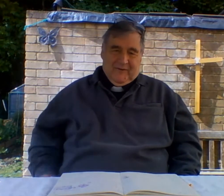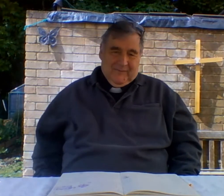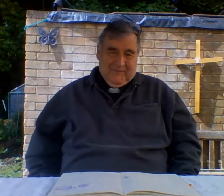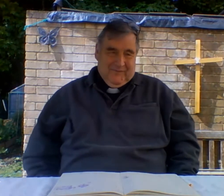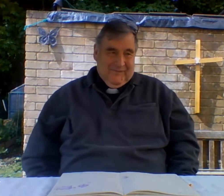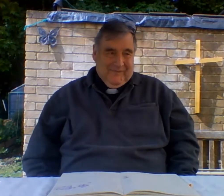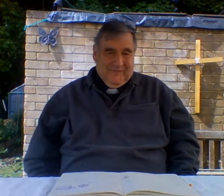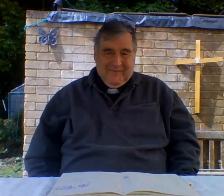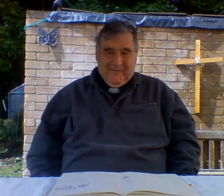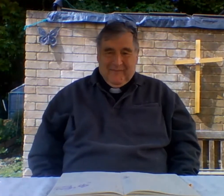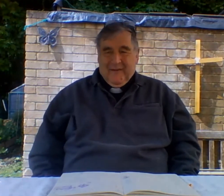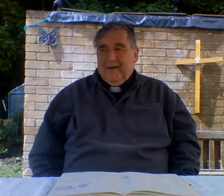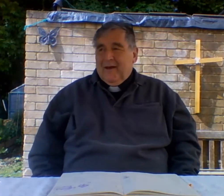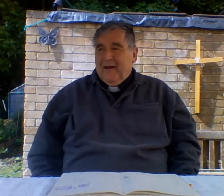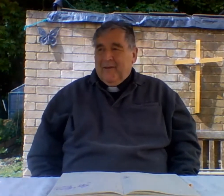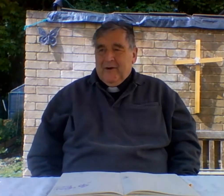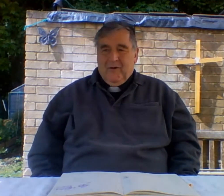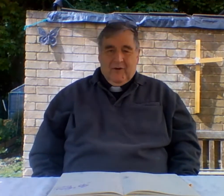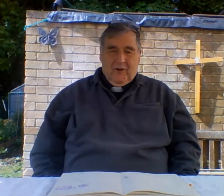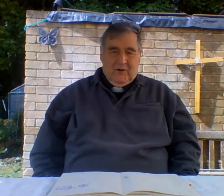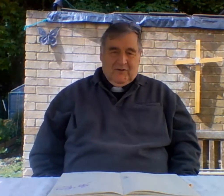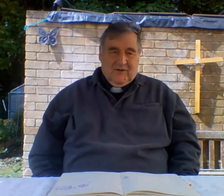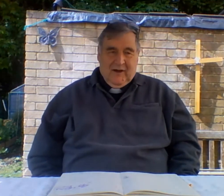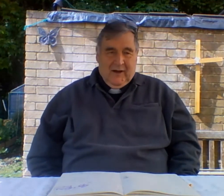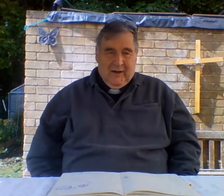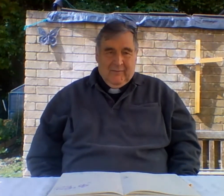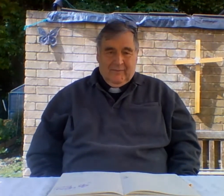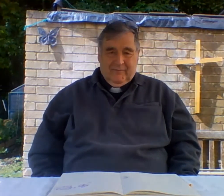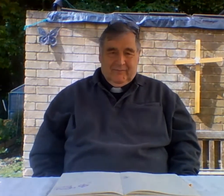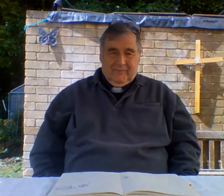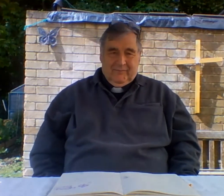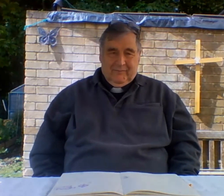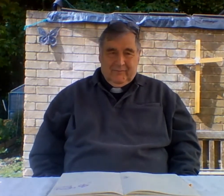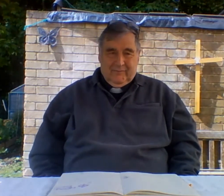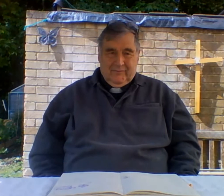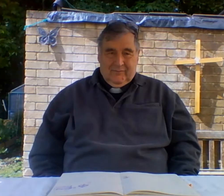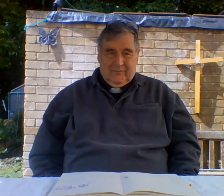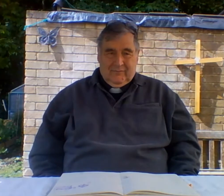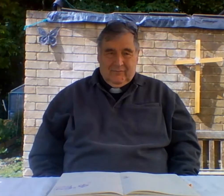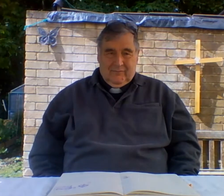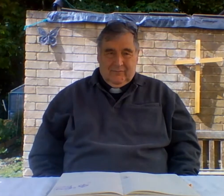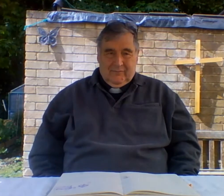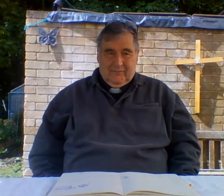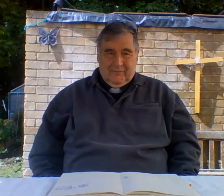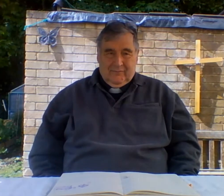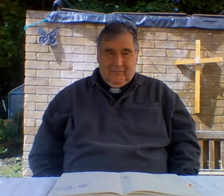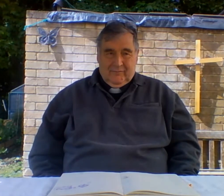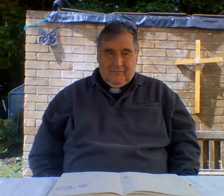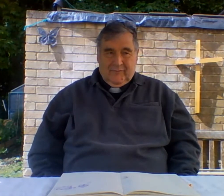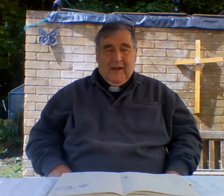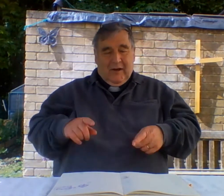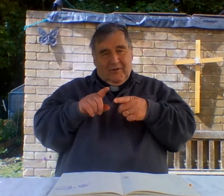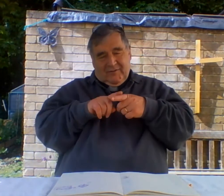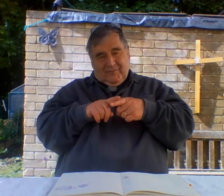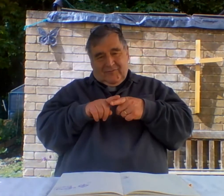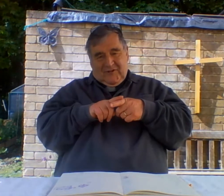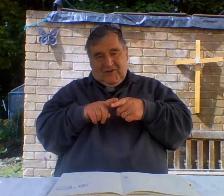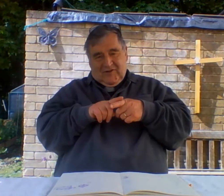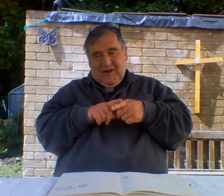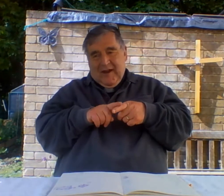and then you've got England that's just an E